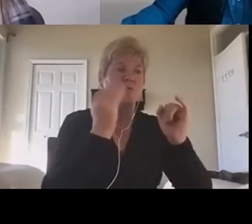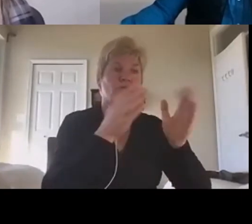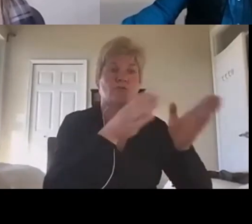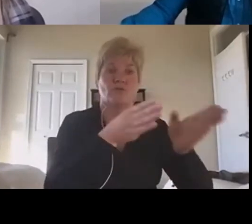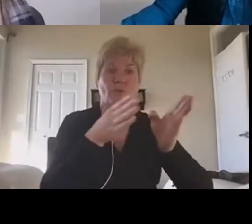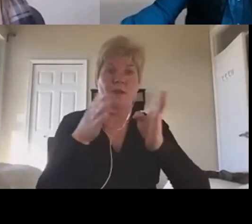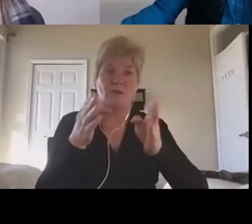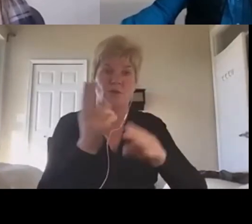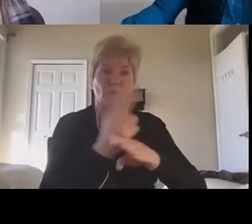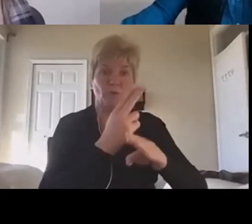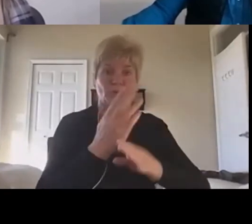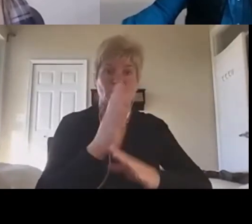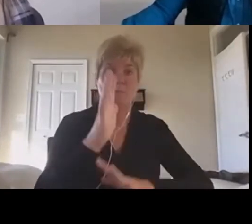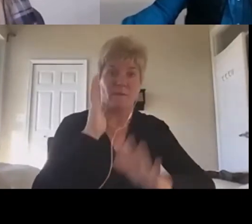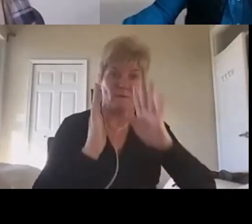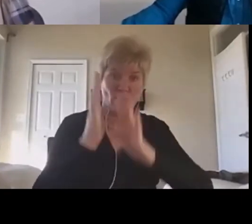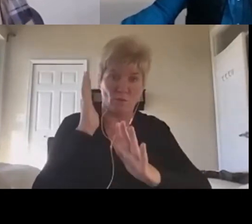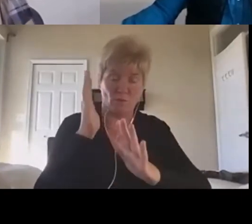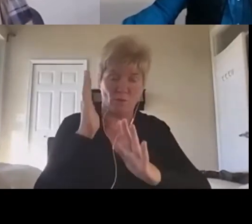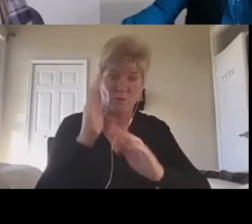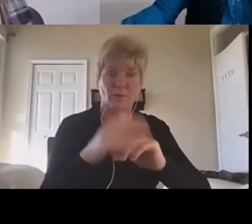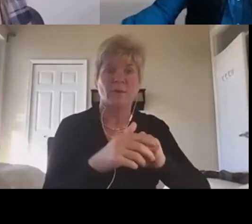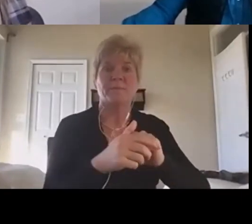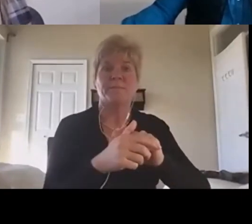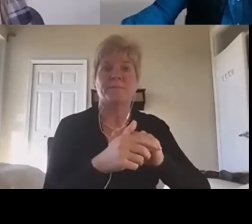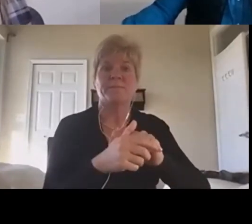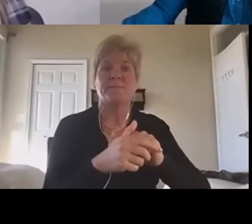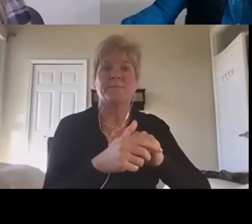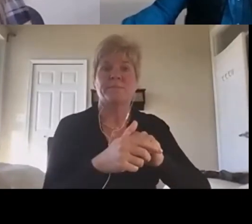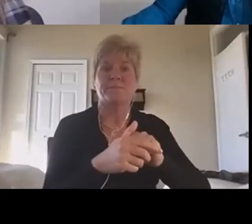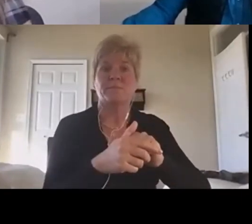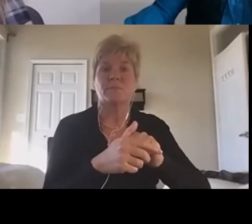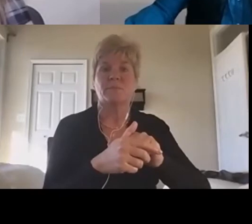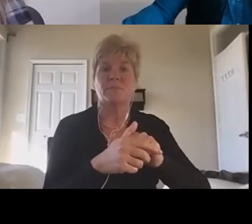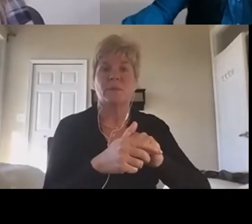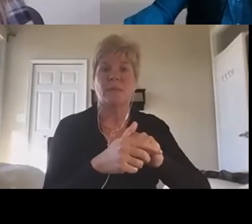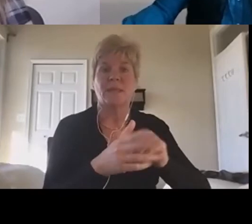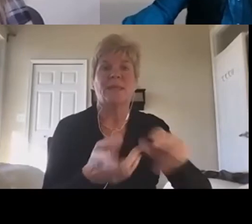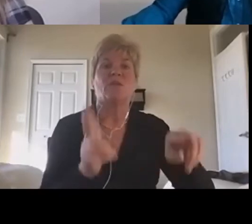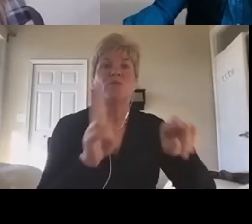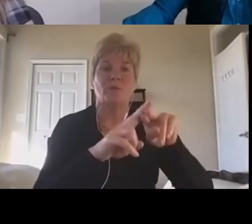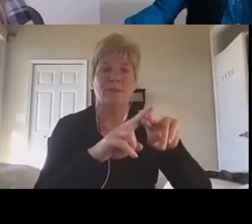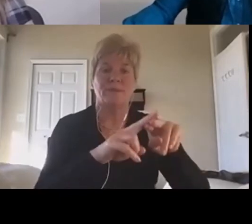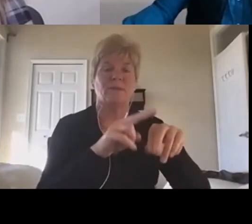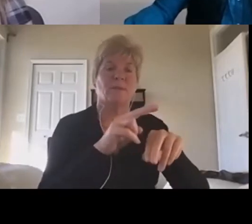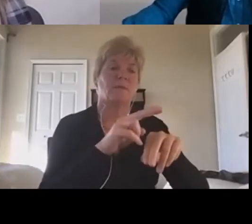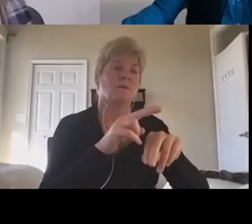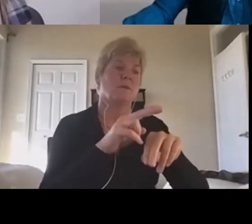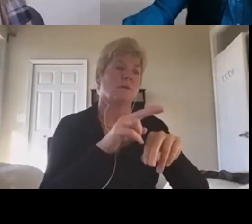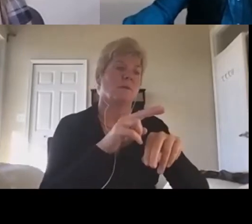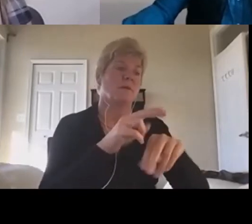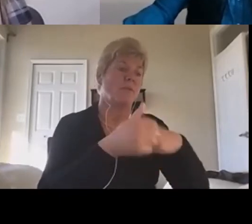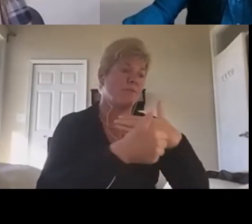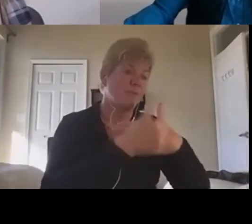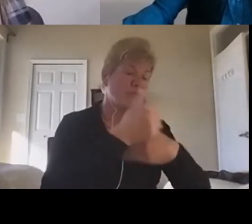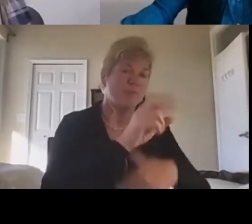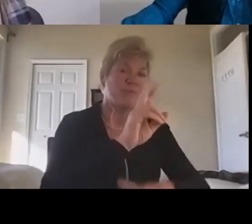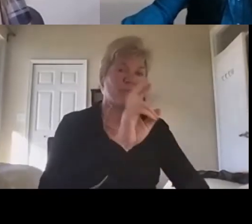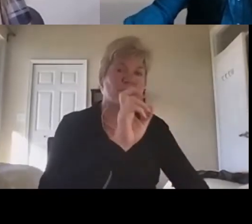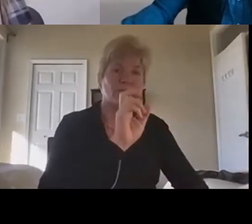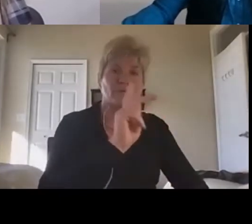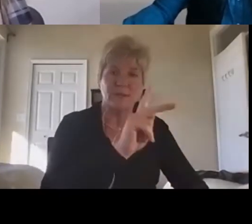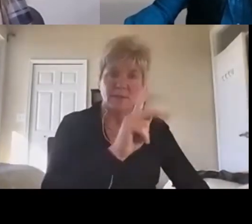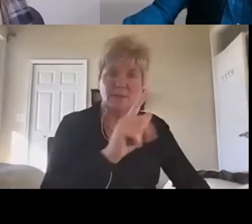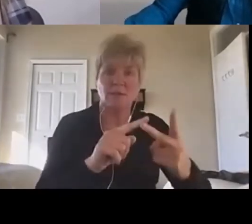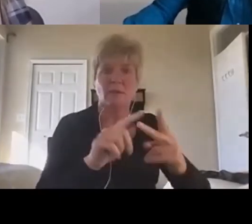increasing the effect of that, both the risks and the potential opportunities.